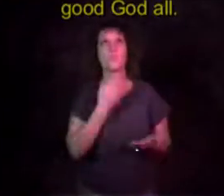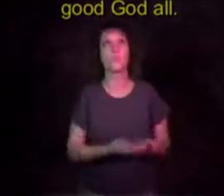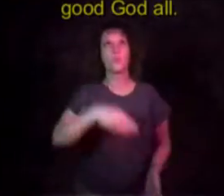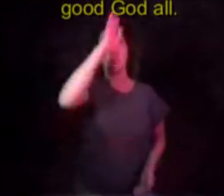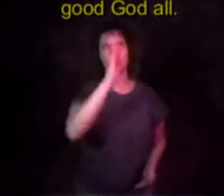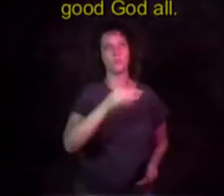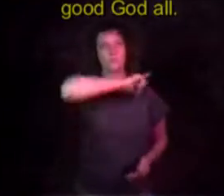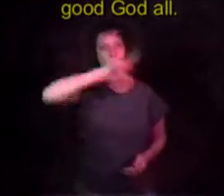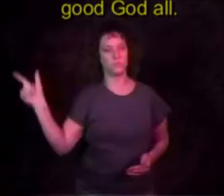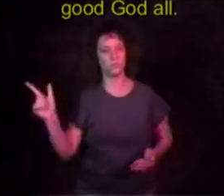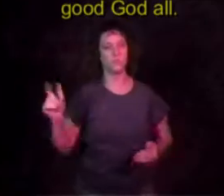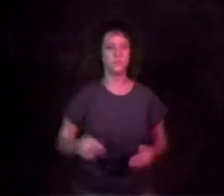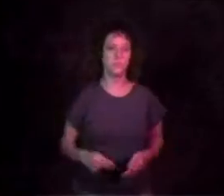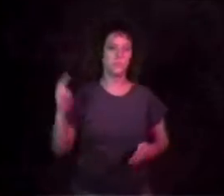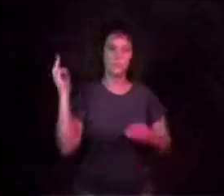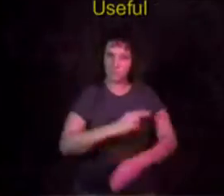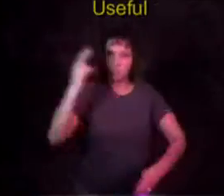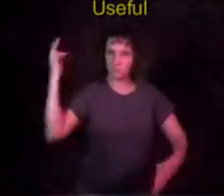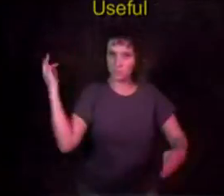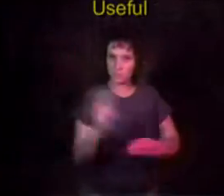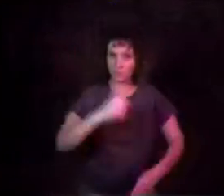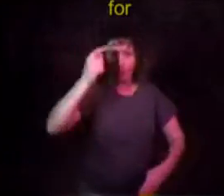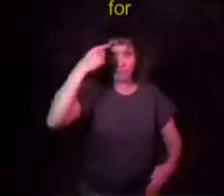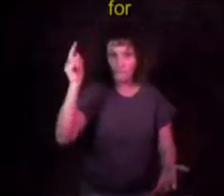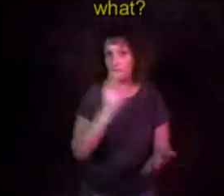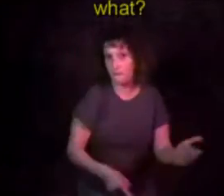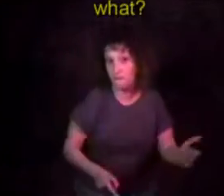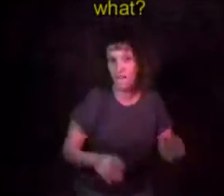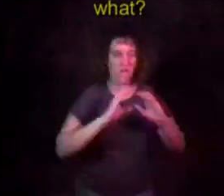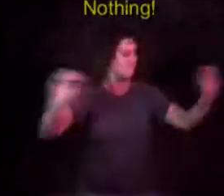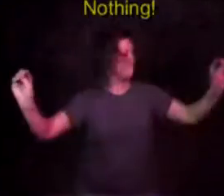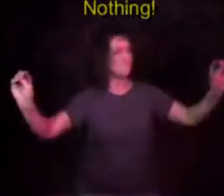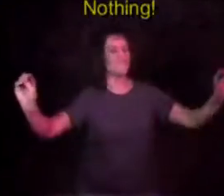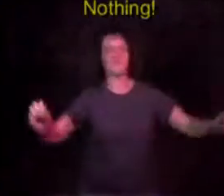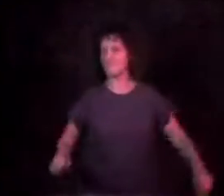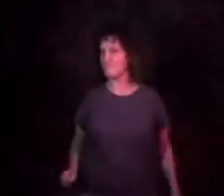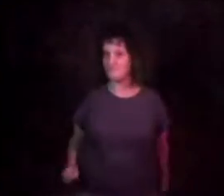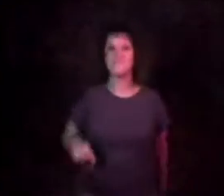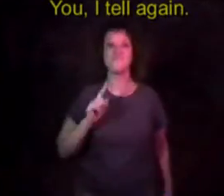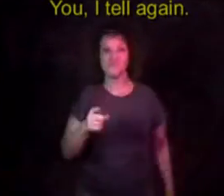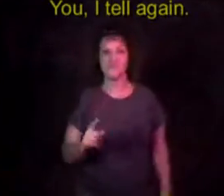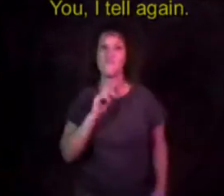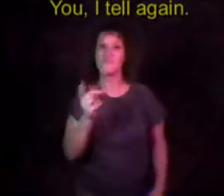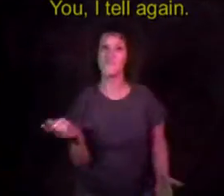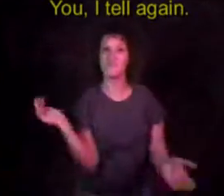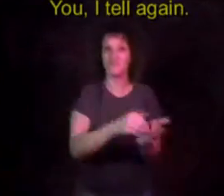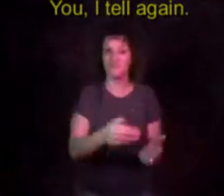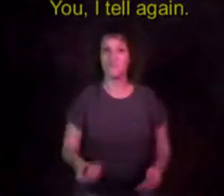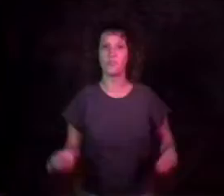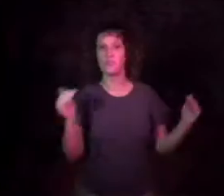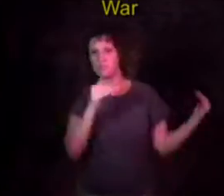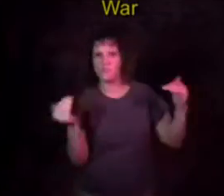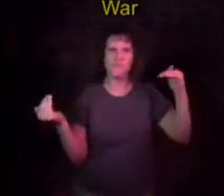God y'all! What is it good for? Absolutely! Nothing! Let's get said again! War!